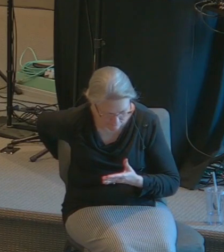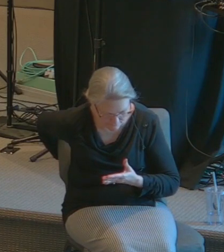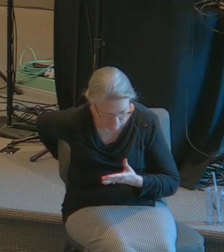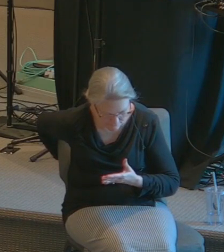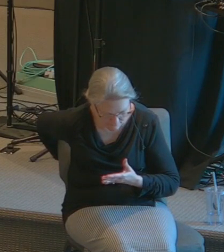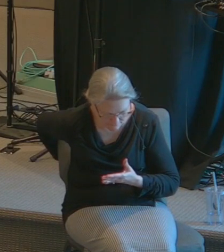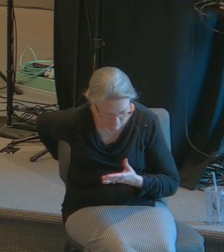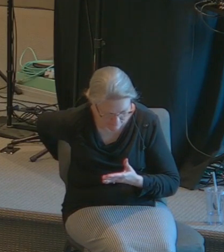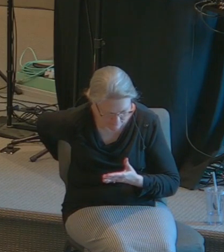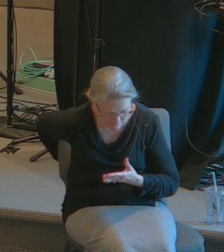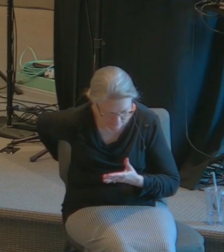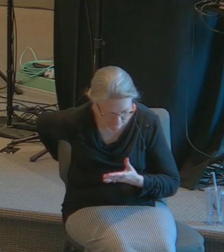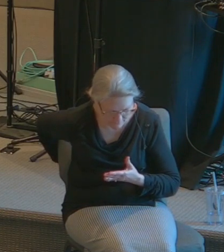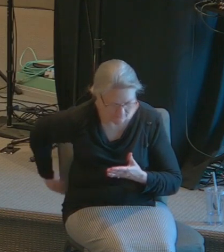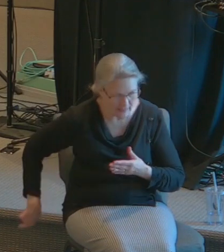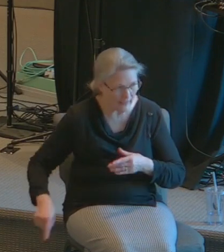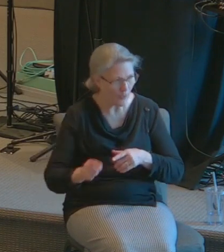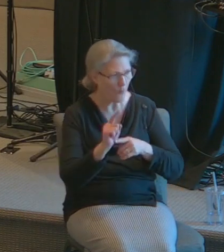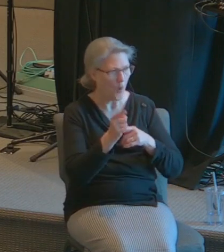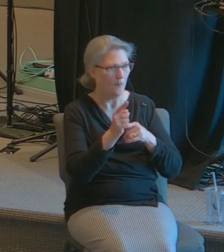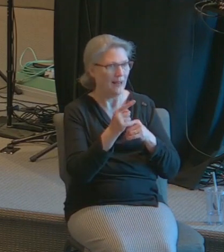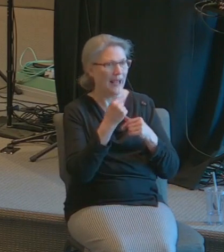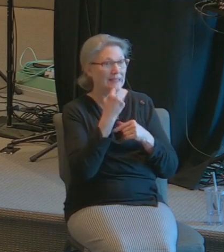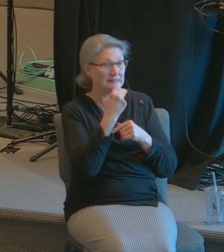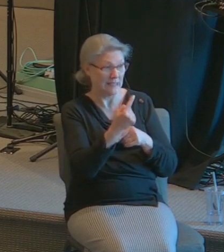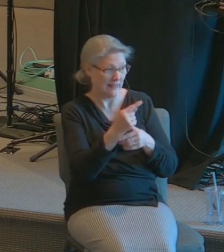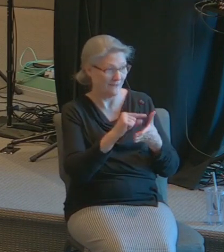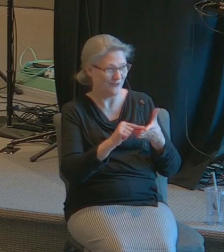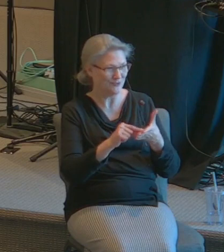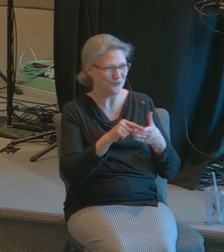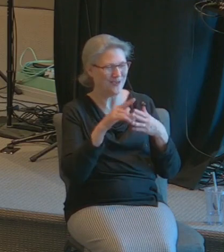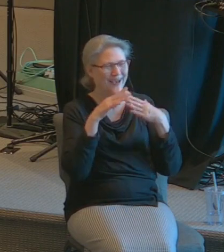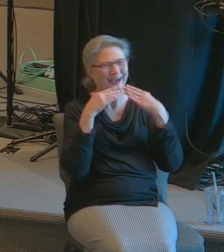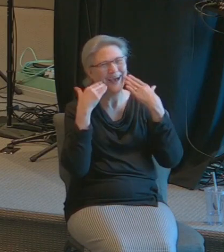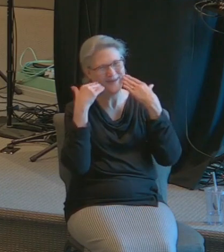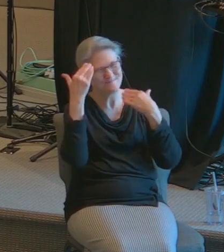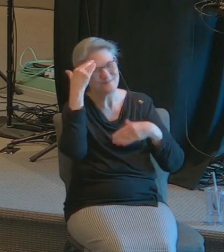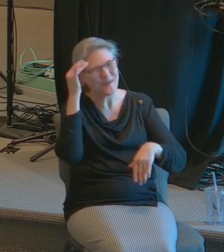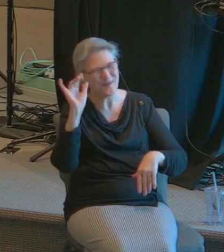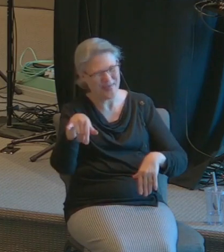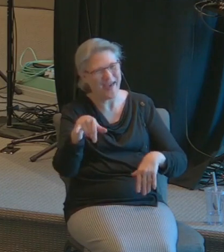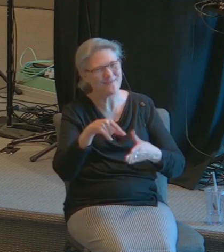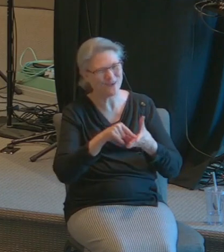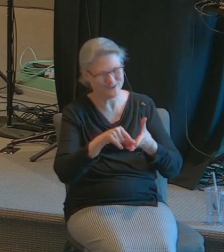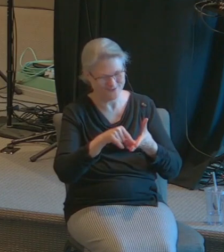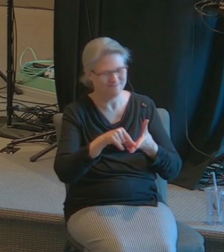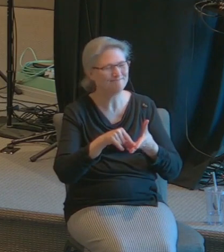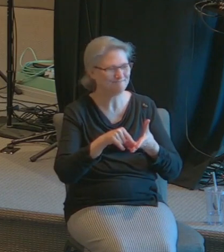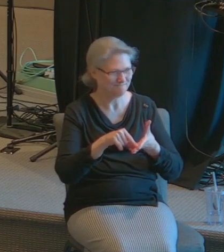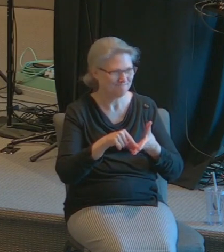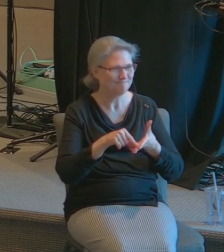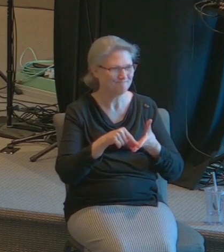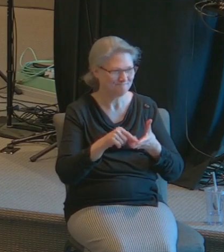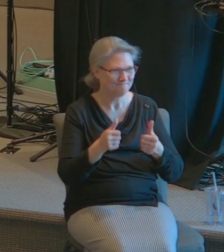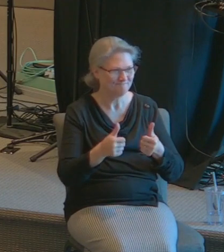to quote that Scripture you're going to smile and say, yeah, I know that Scripture.